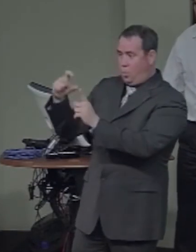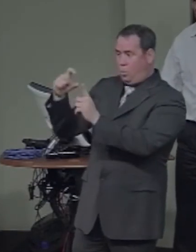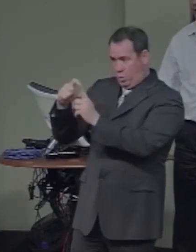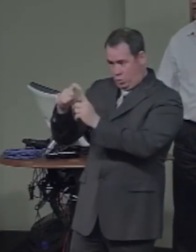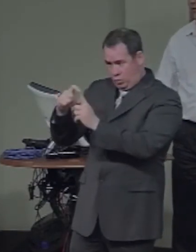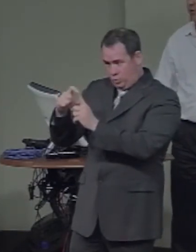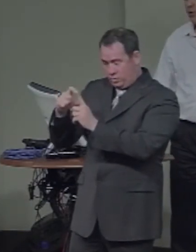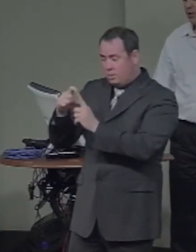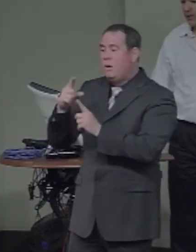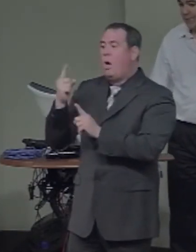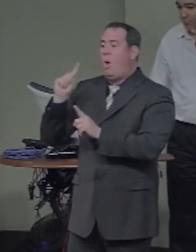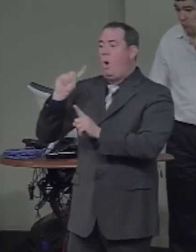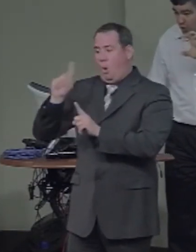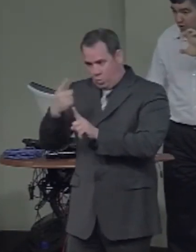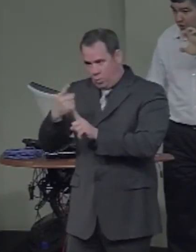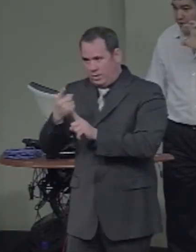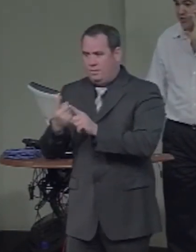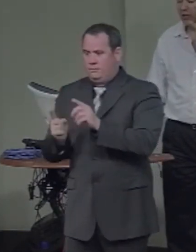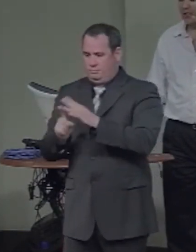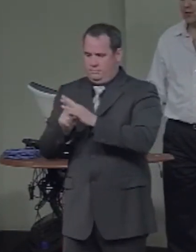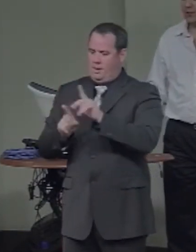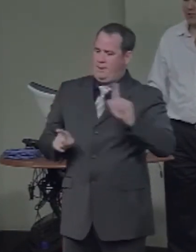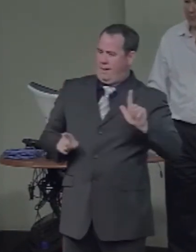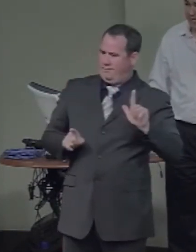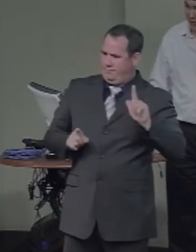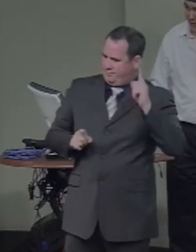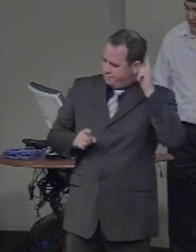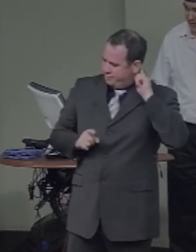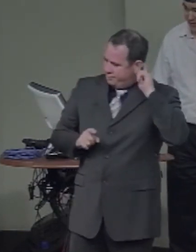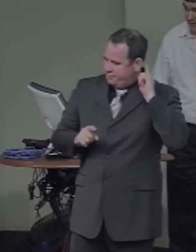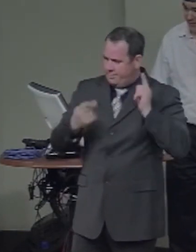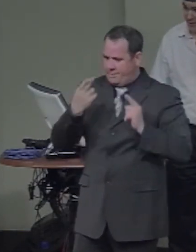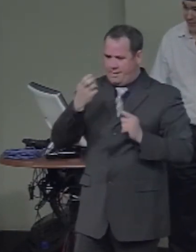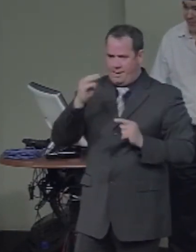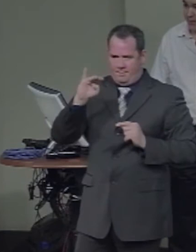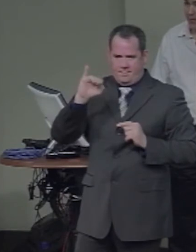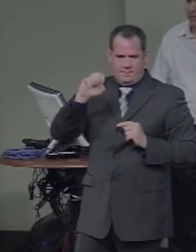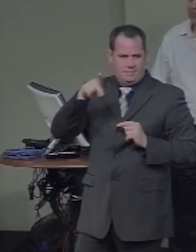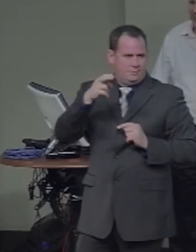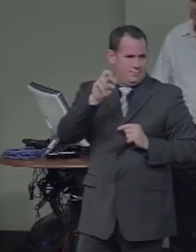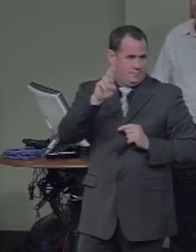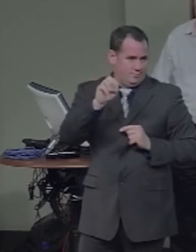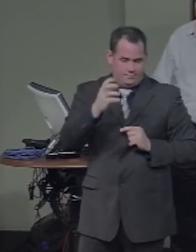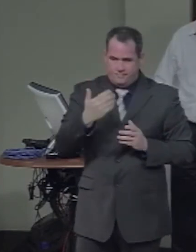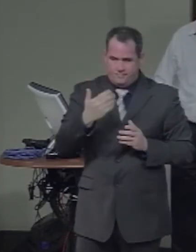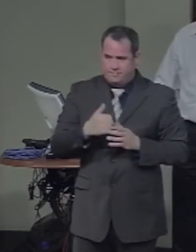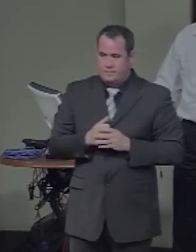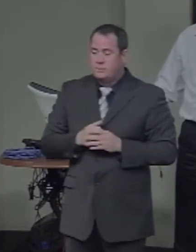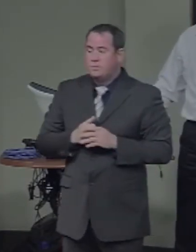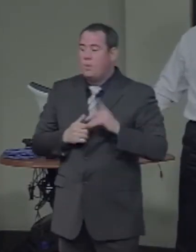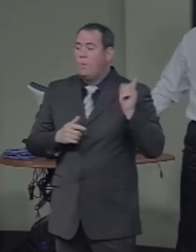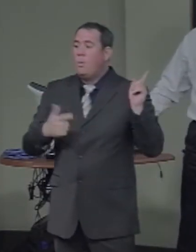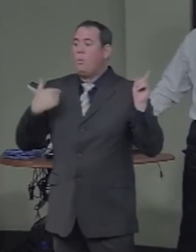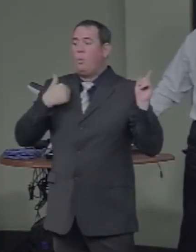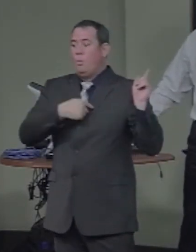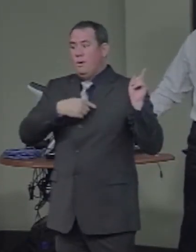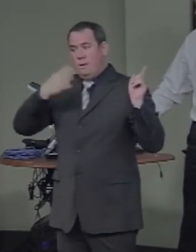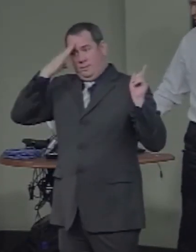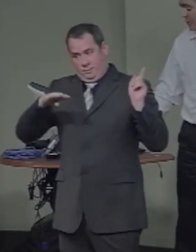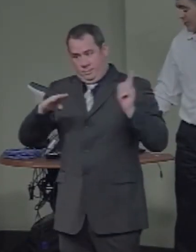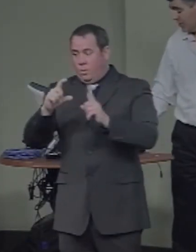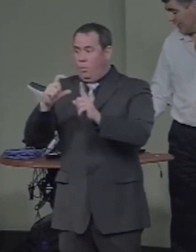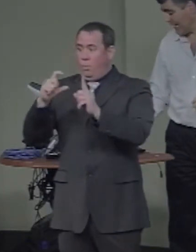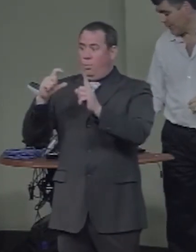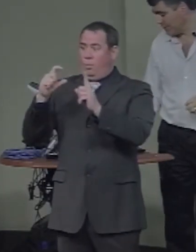for words to specialize in the left hemisphere because they need to be, they need to